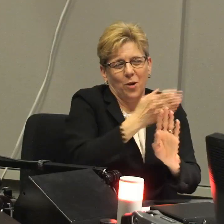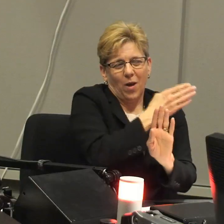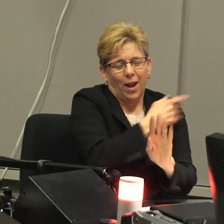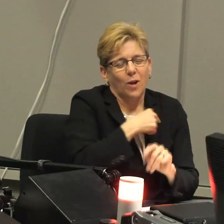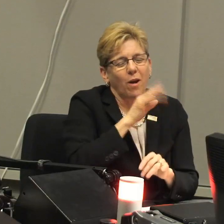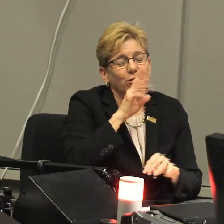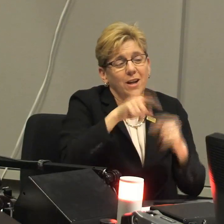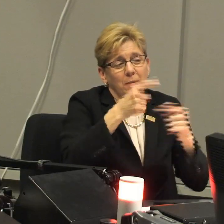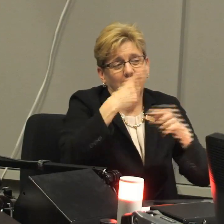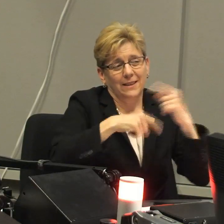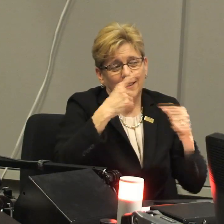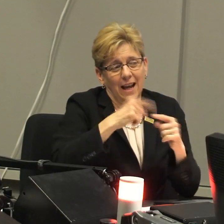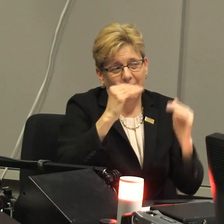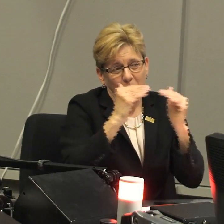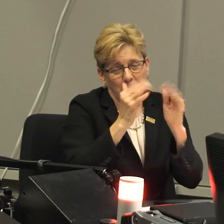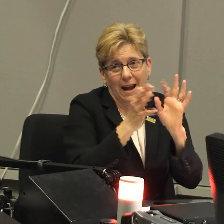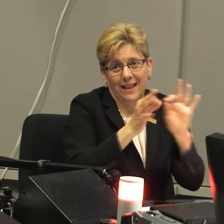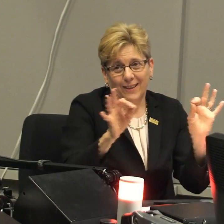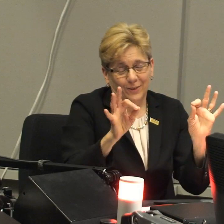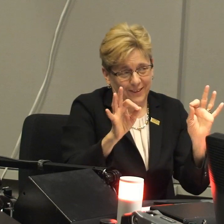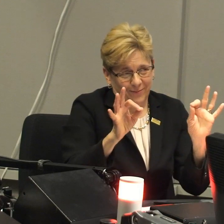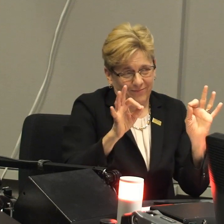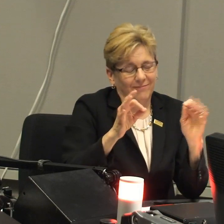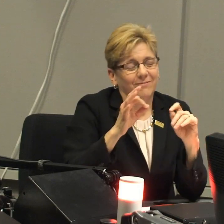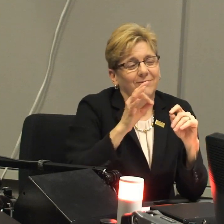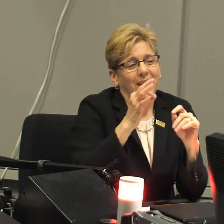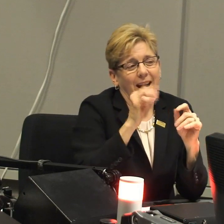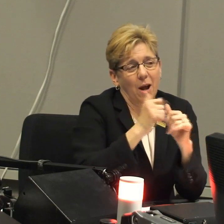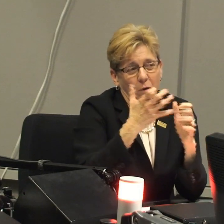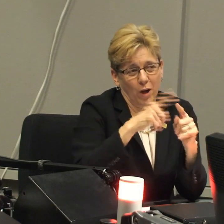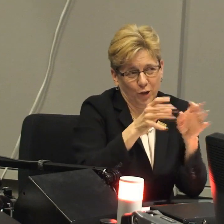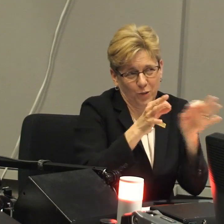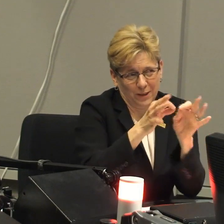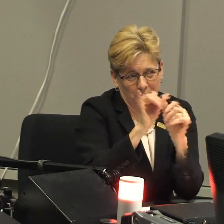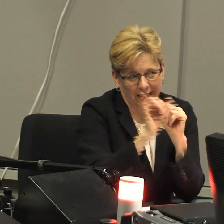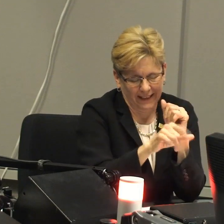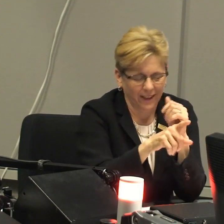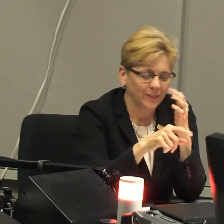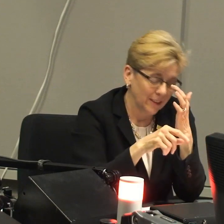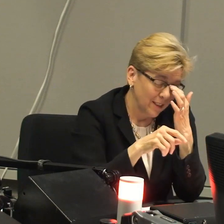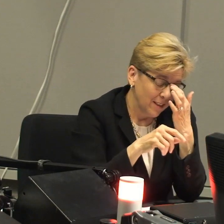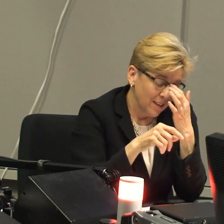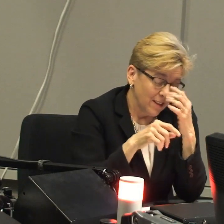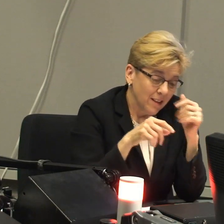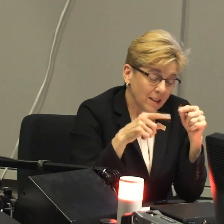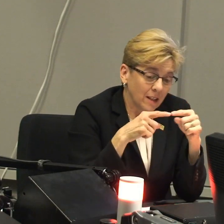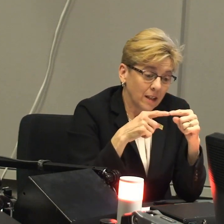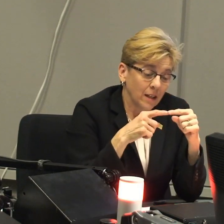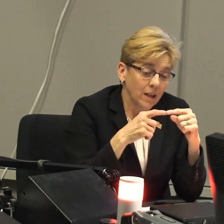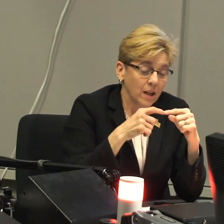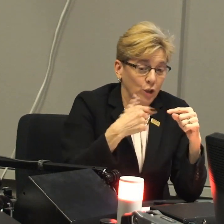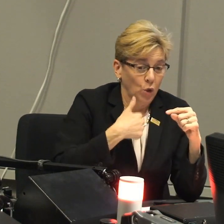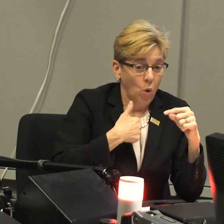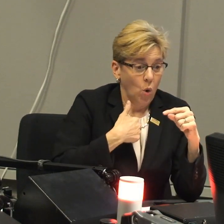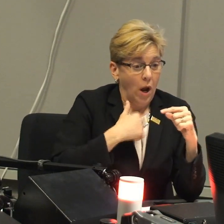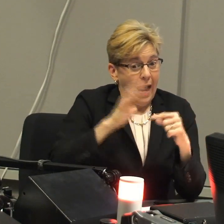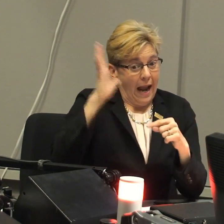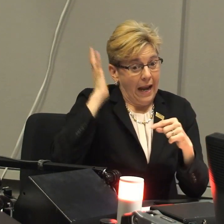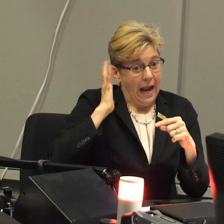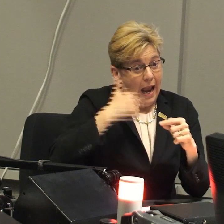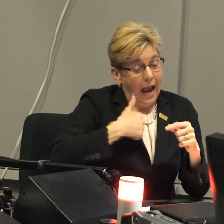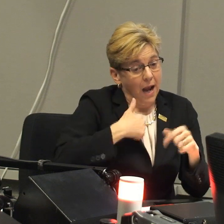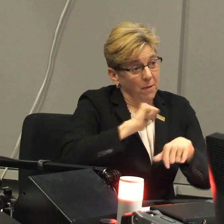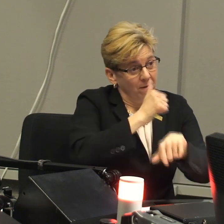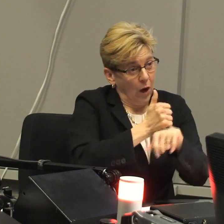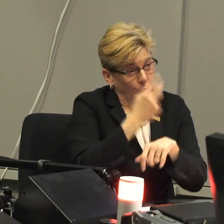Yeah, you remember a little while ago I talked about the sign that I used to represent bilingual and how I wanted to tell you a little bit